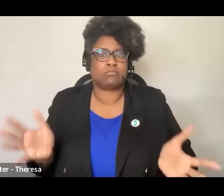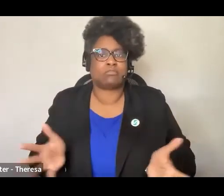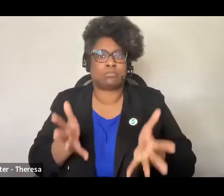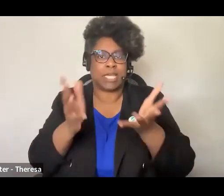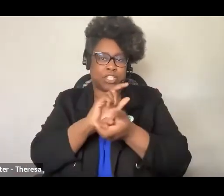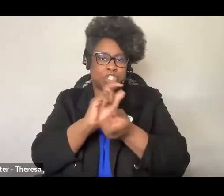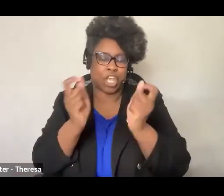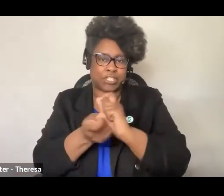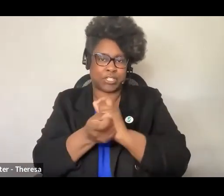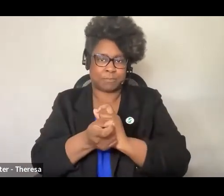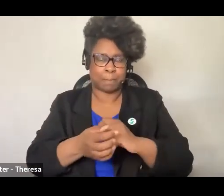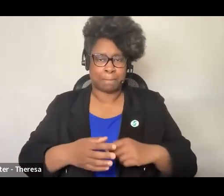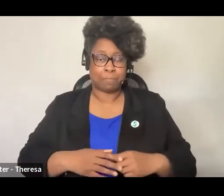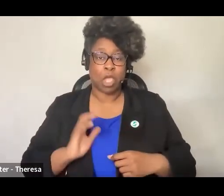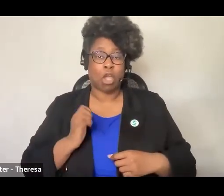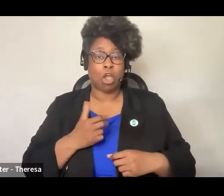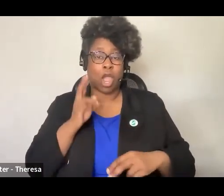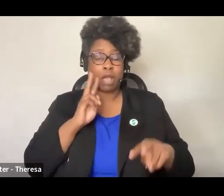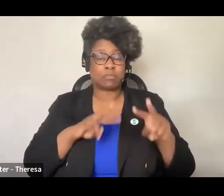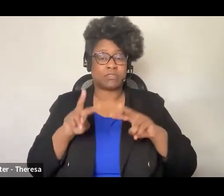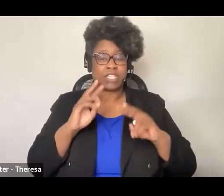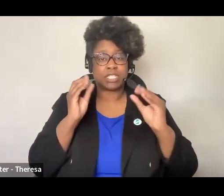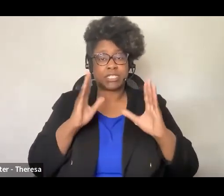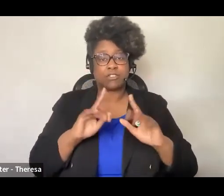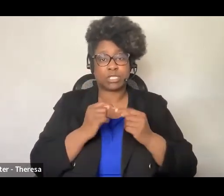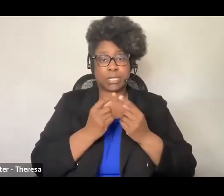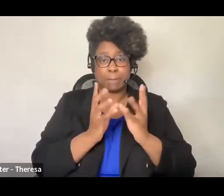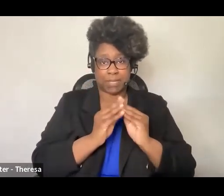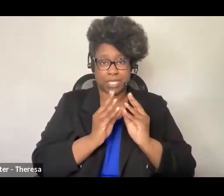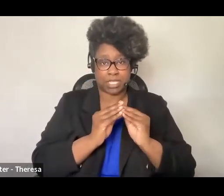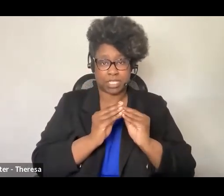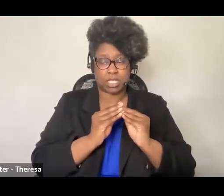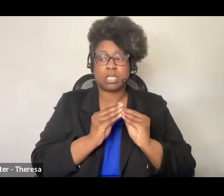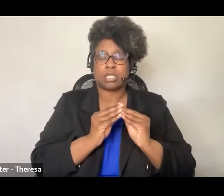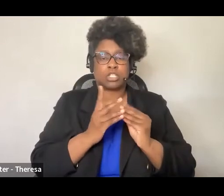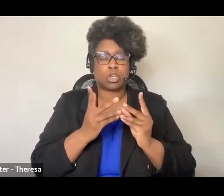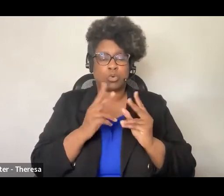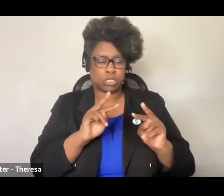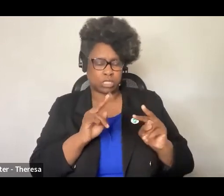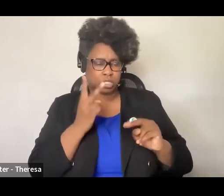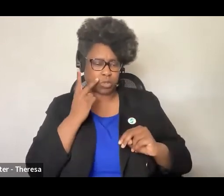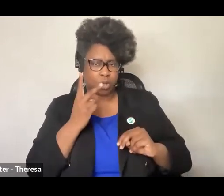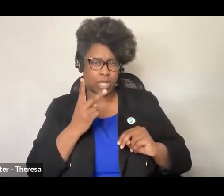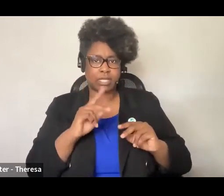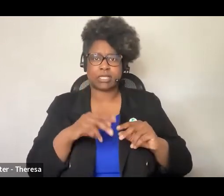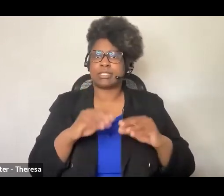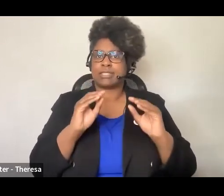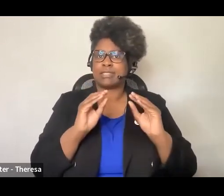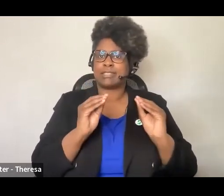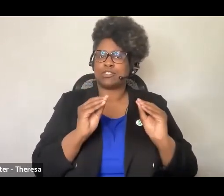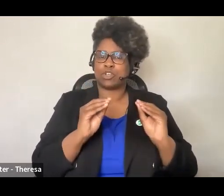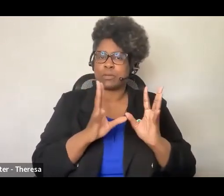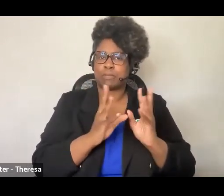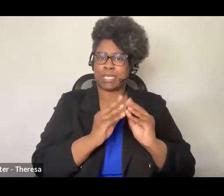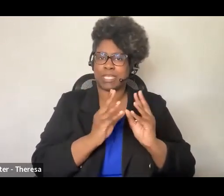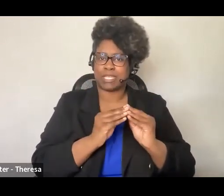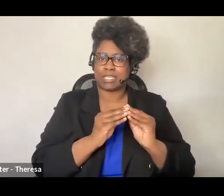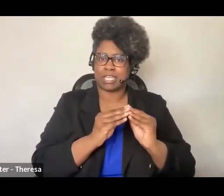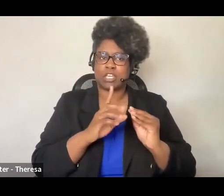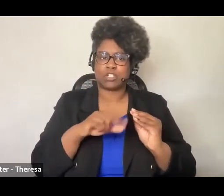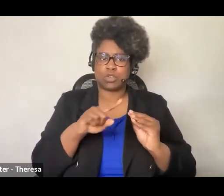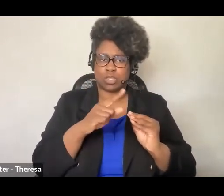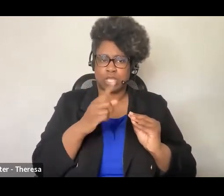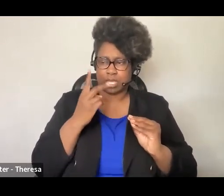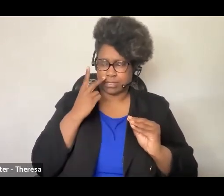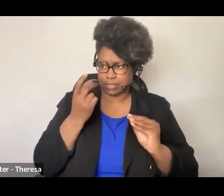Our observations in teacher team meetings also revealed the ways in which meeting settings functioned as a site for teachers to make sense of the changes underway in their schools.